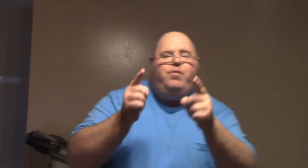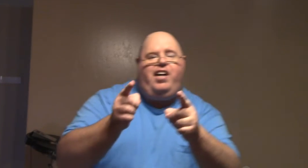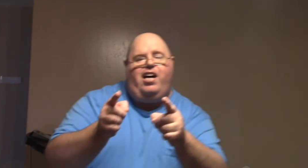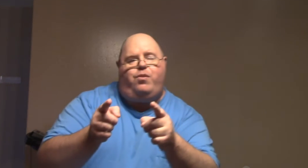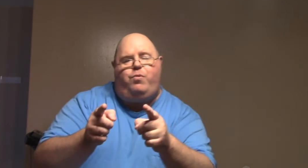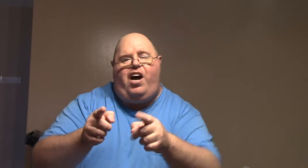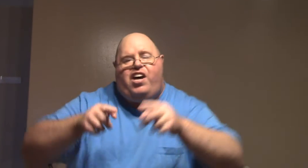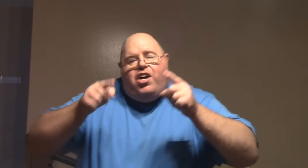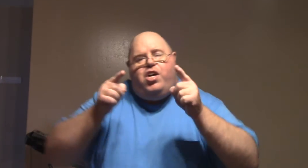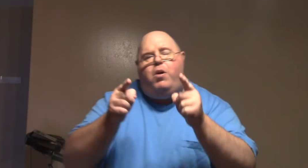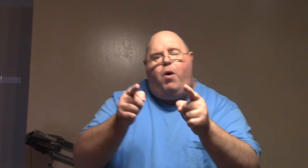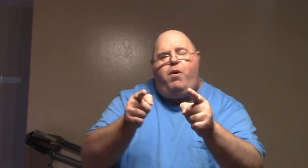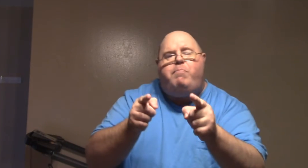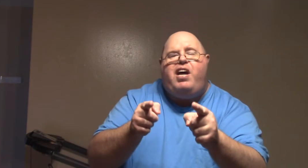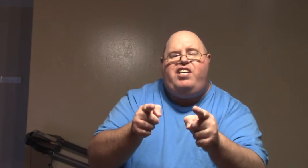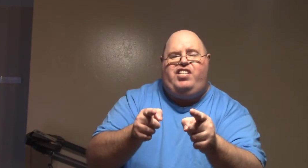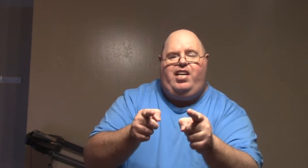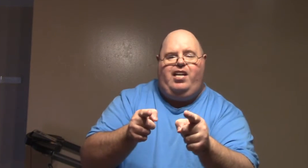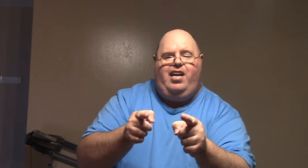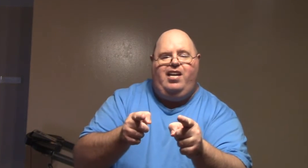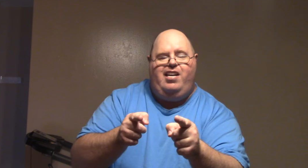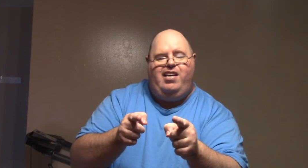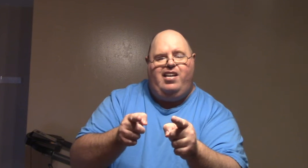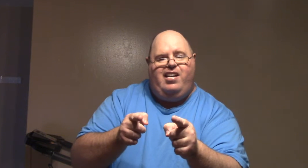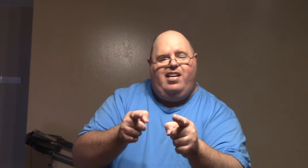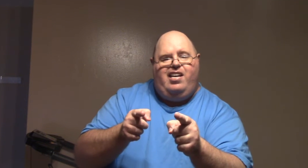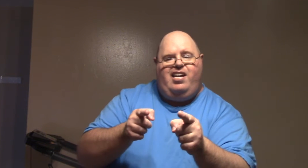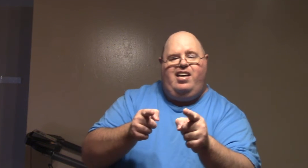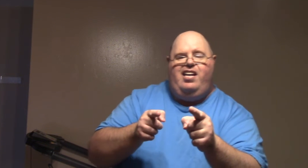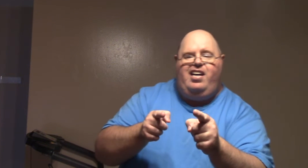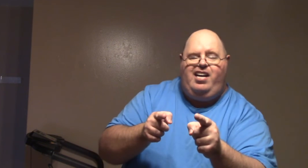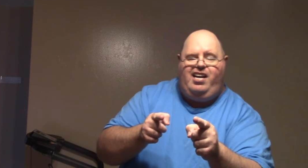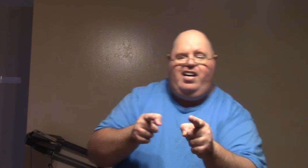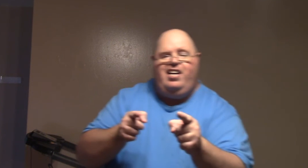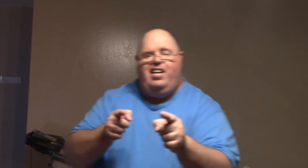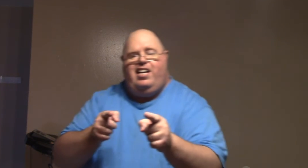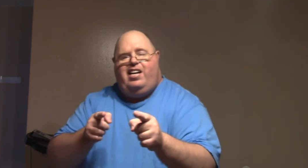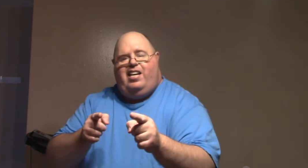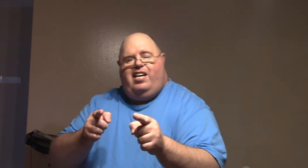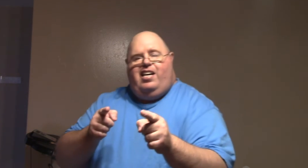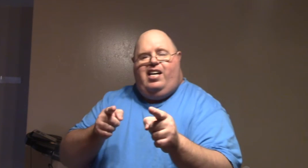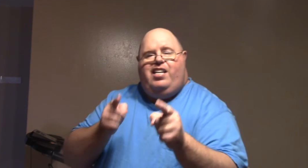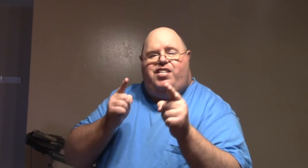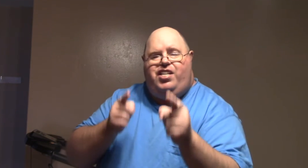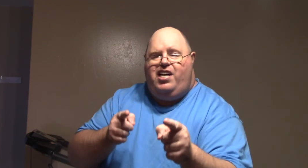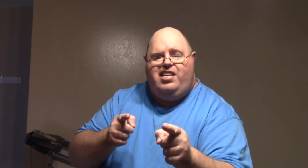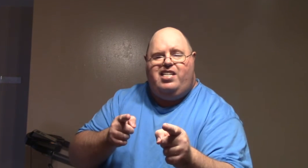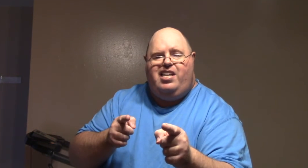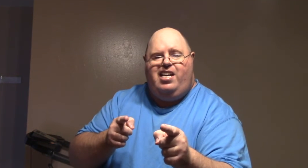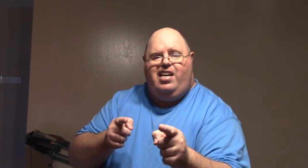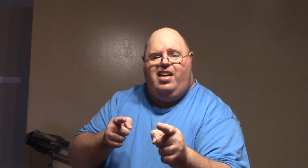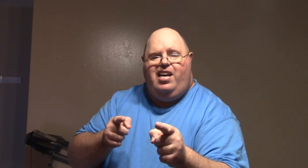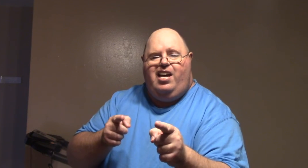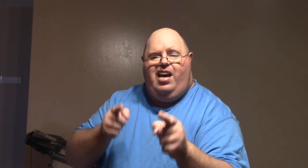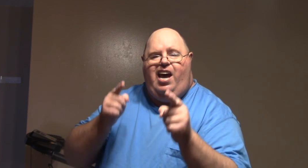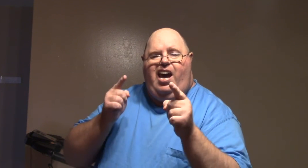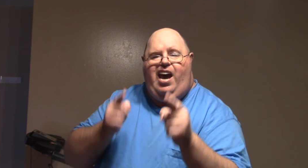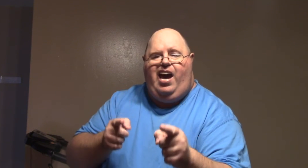You guys rock! You are amazing! Ha ha ha! And just have